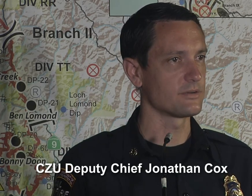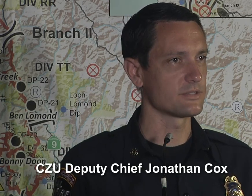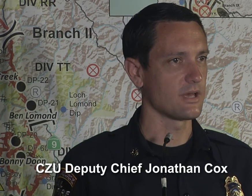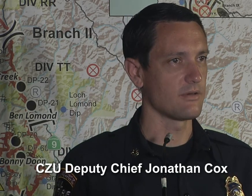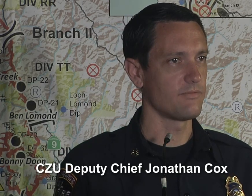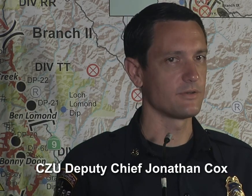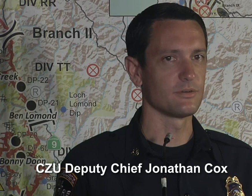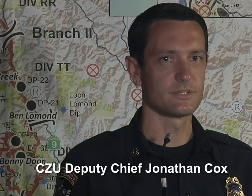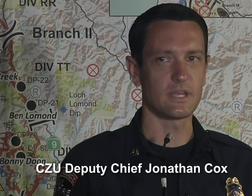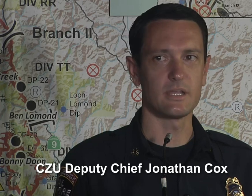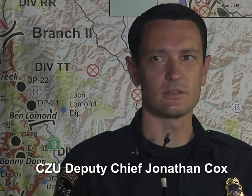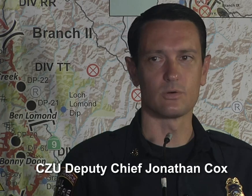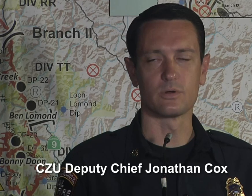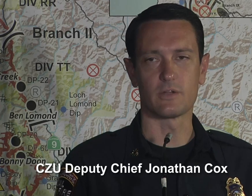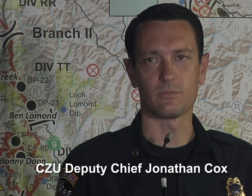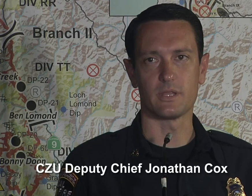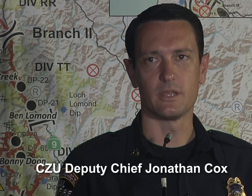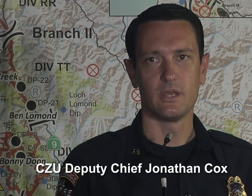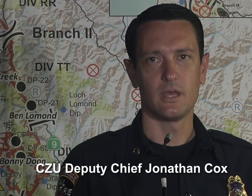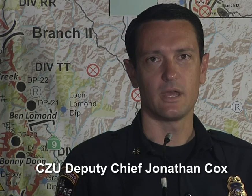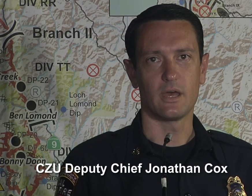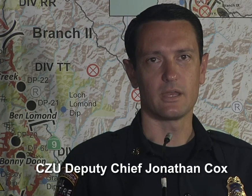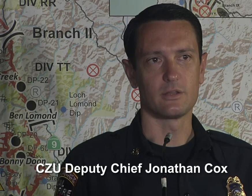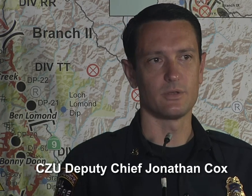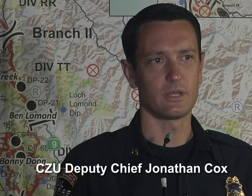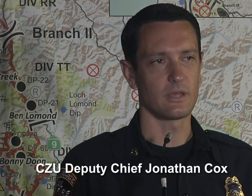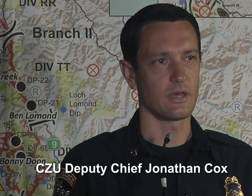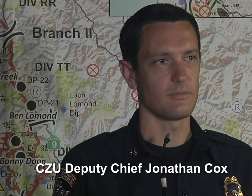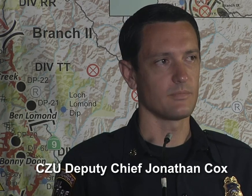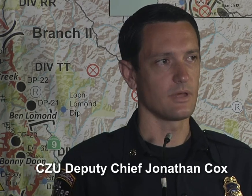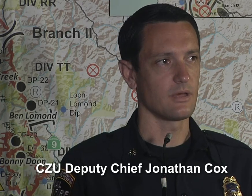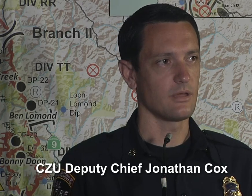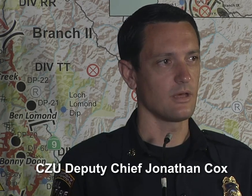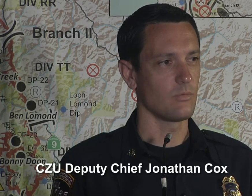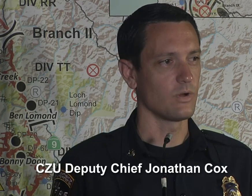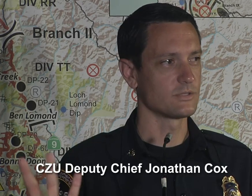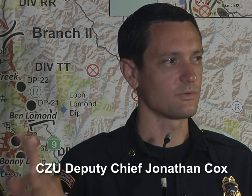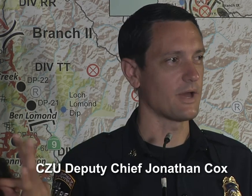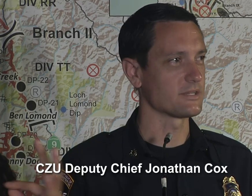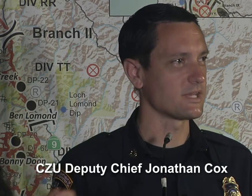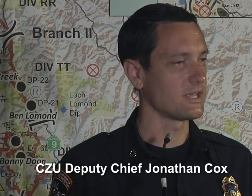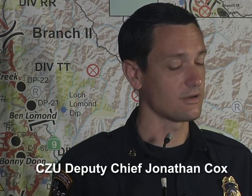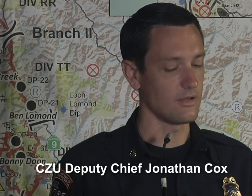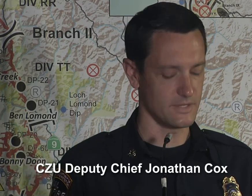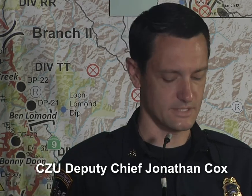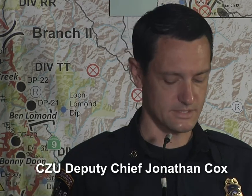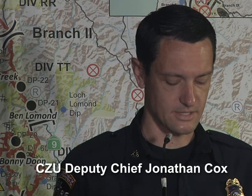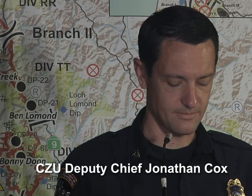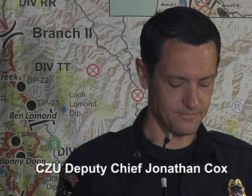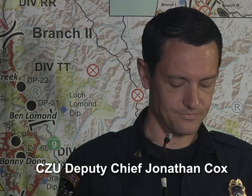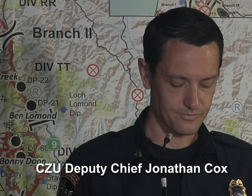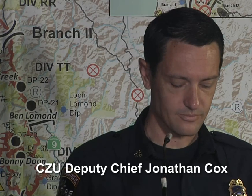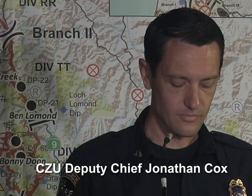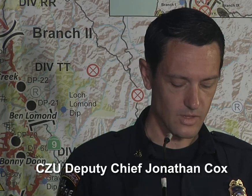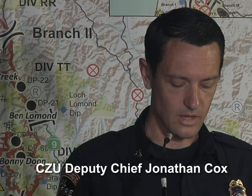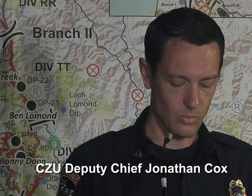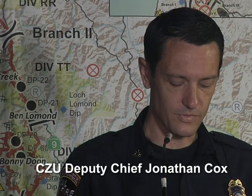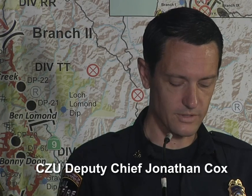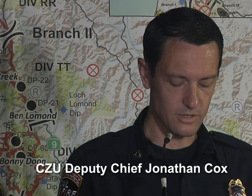firefighters, federal, state, local government, including ones from out of state here on this incident.